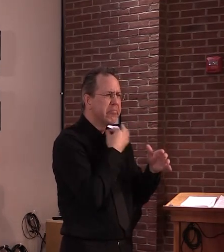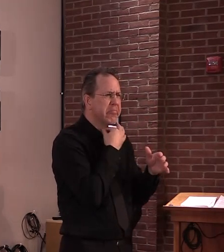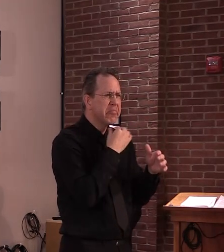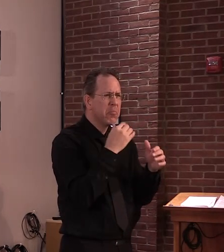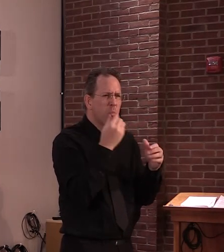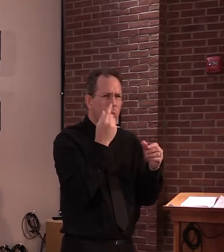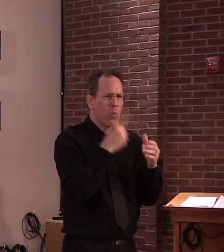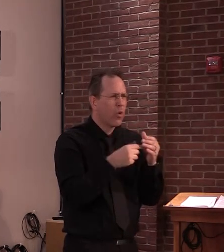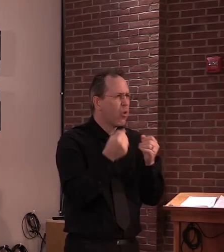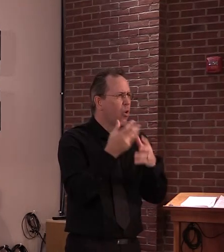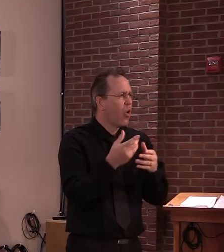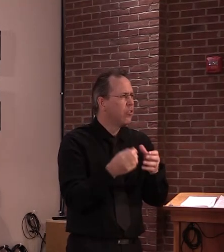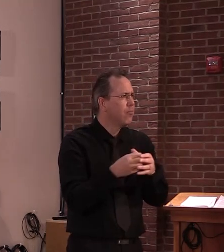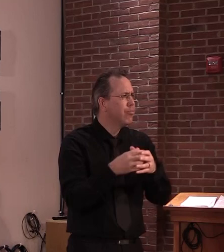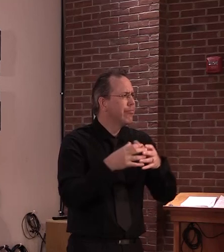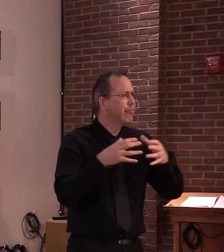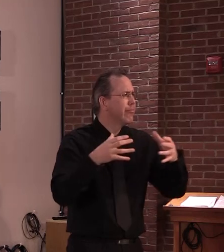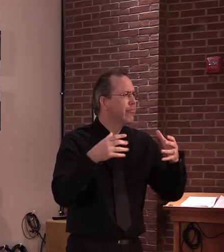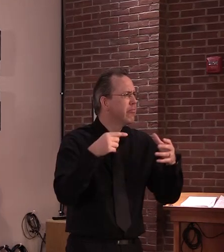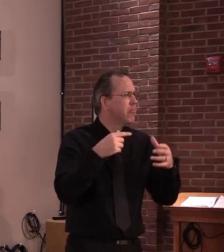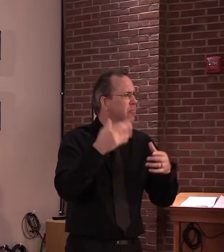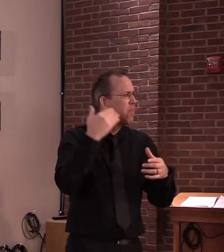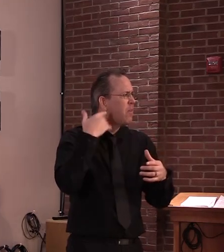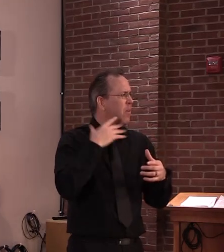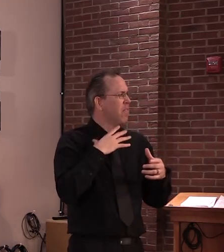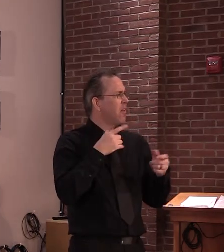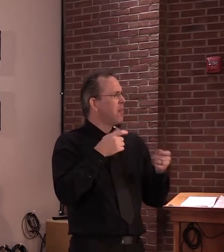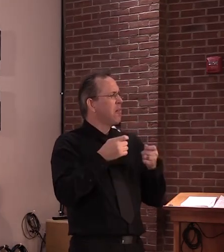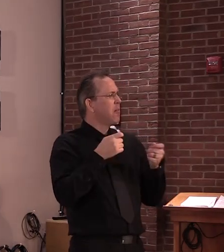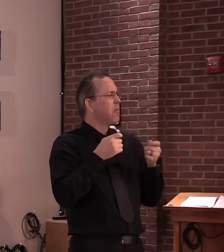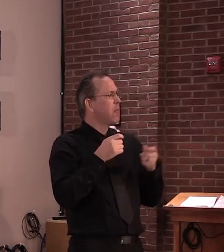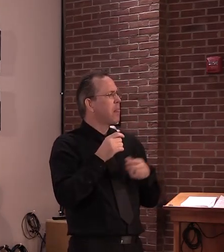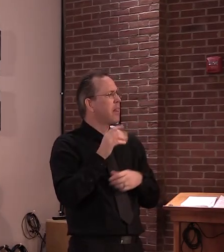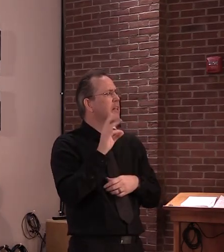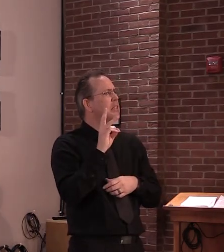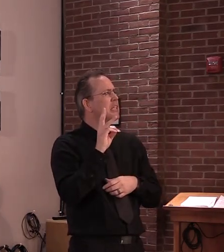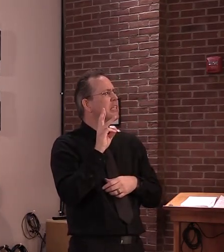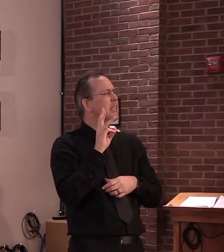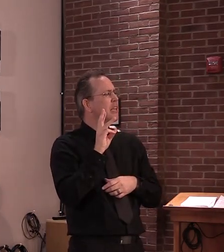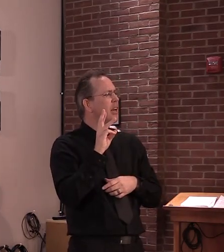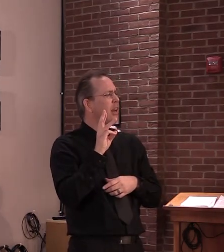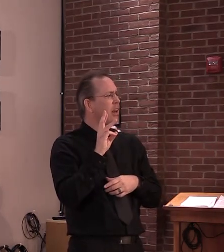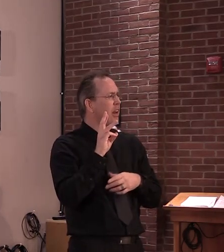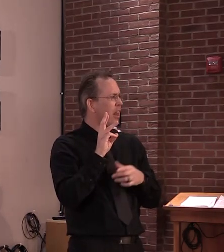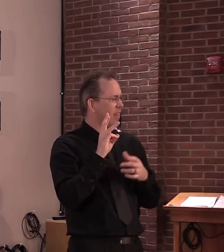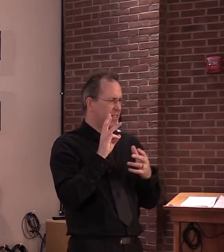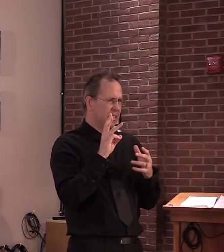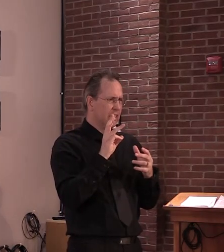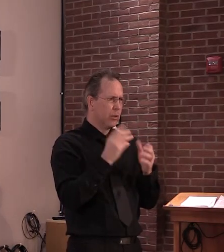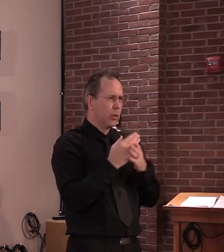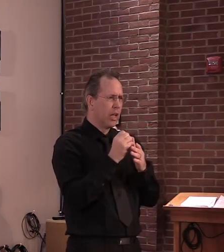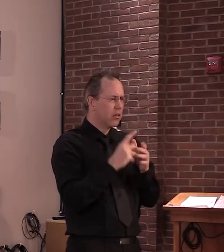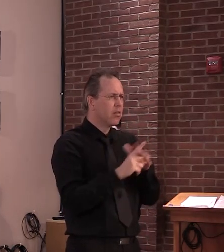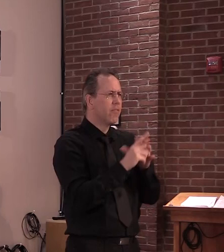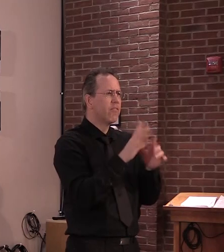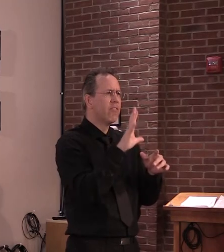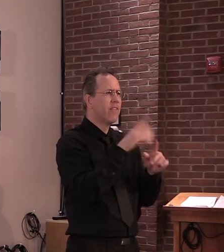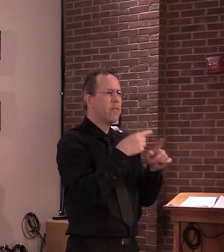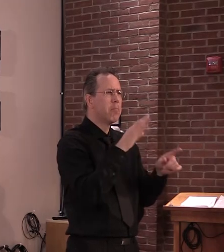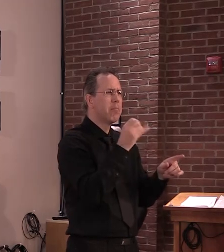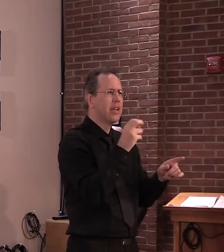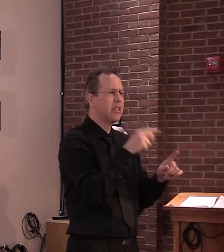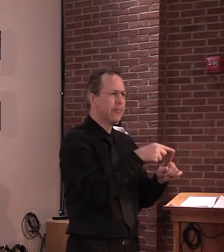cases were in Bennington. Sure. So I don't know if all five of the six fall under this category,